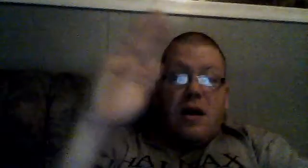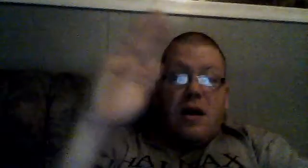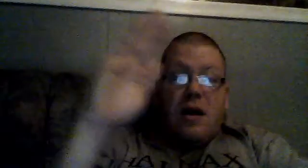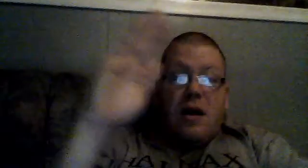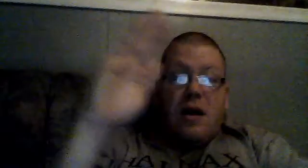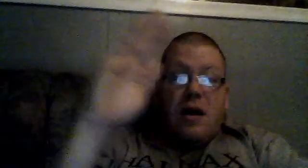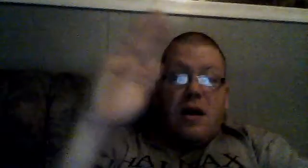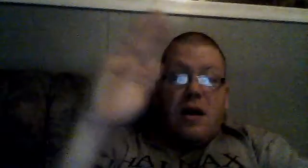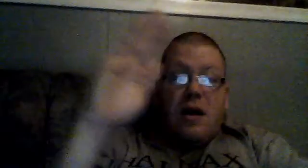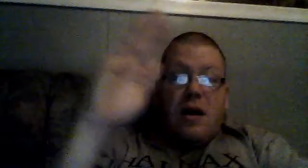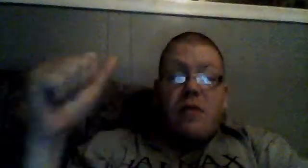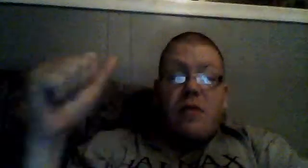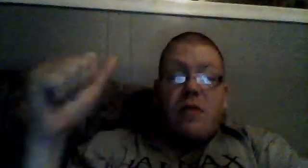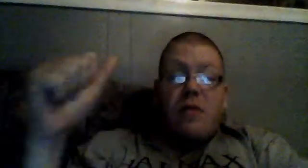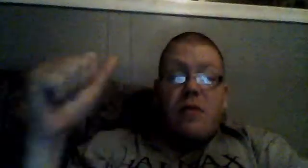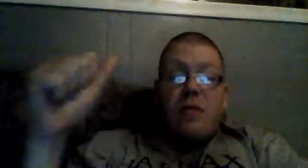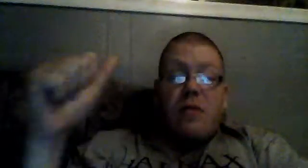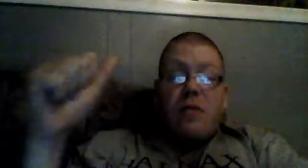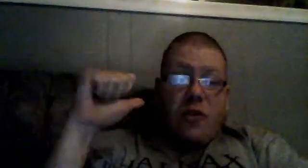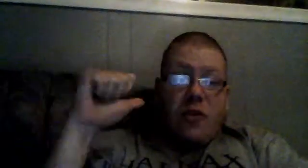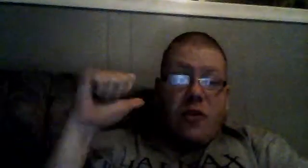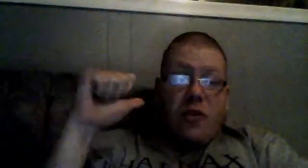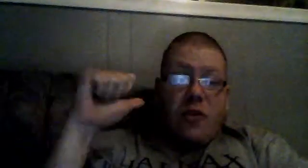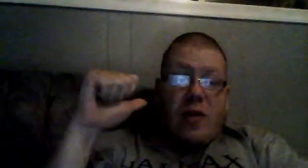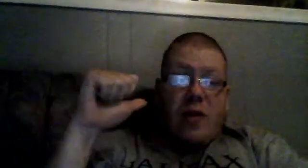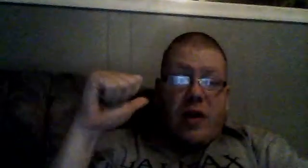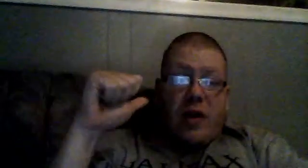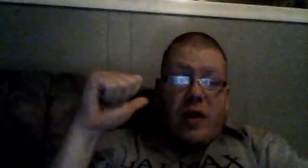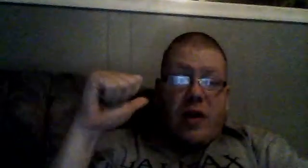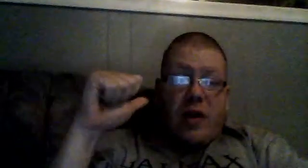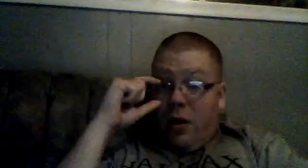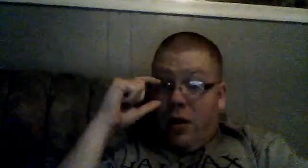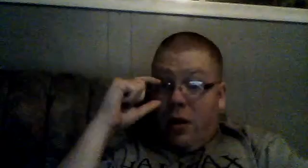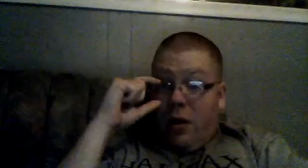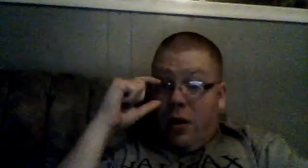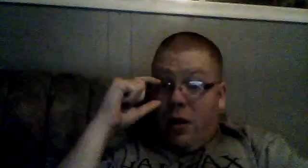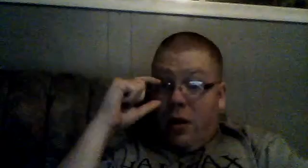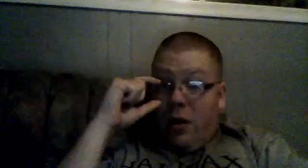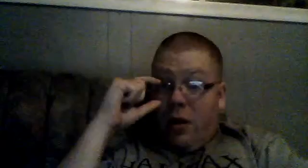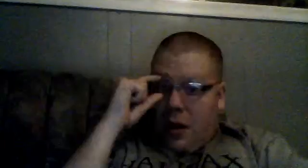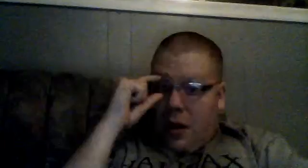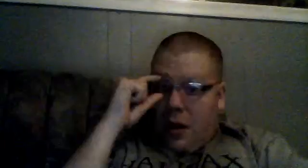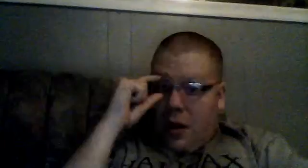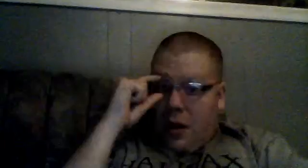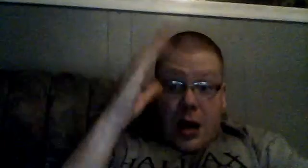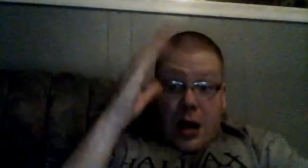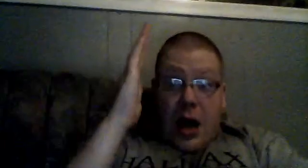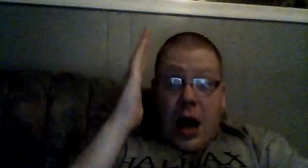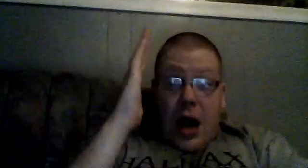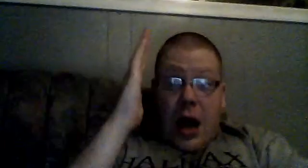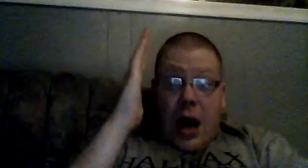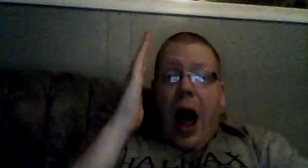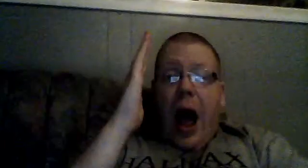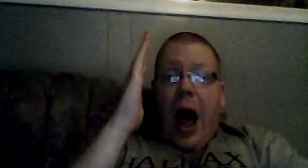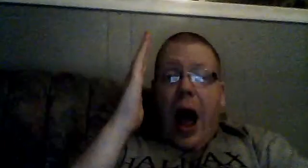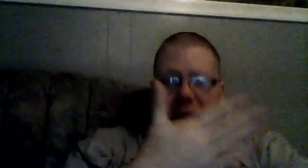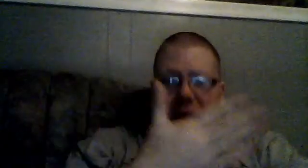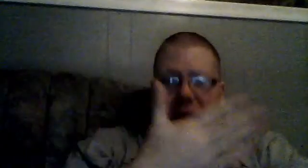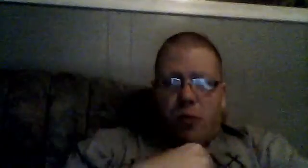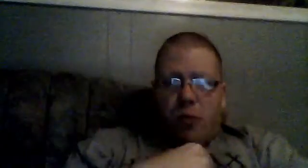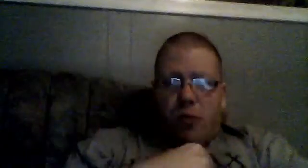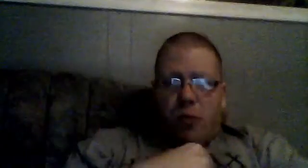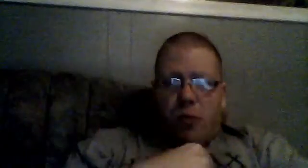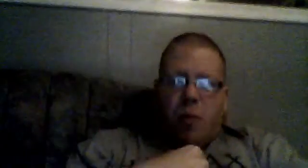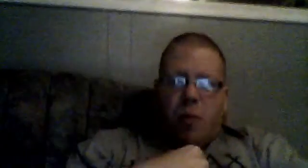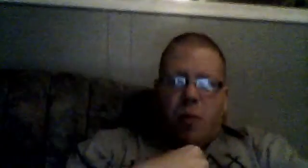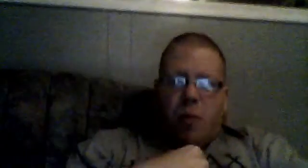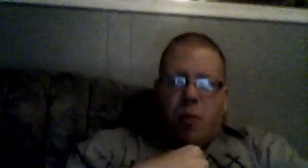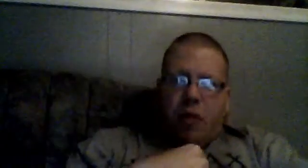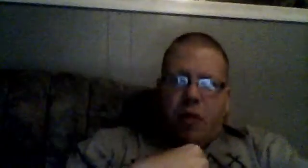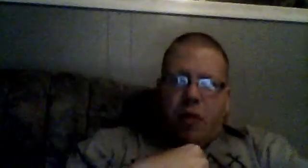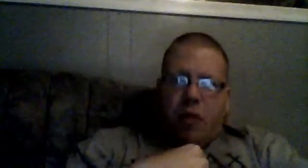Hi everyone, my name is Sean Beaton here again, well, I got a problem about this